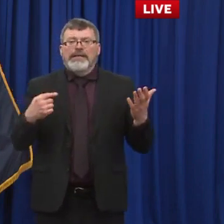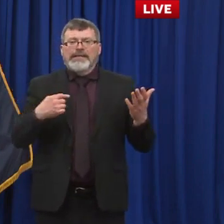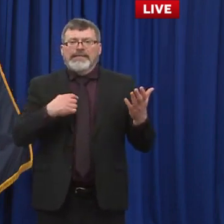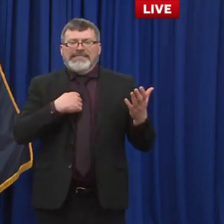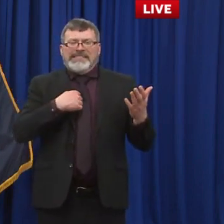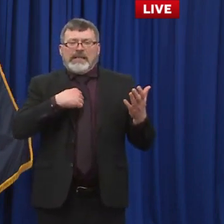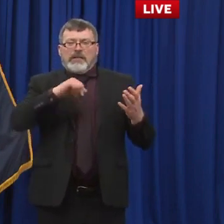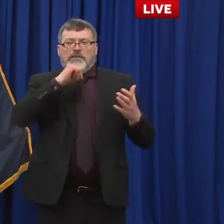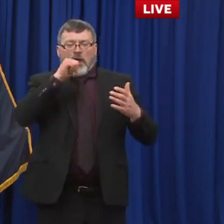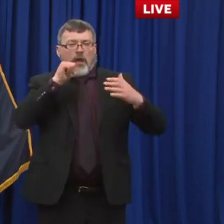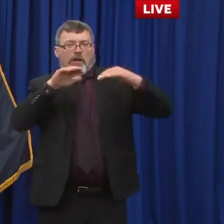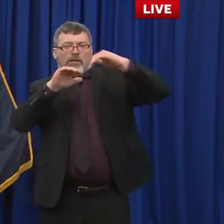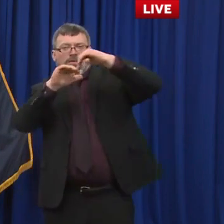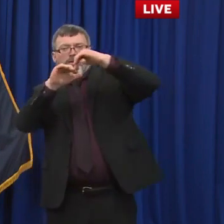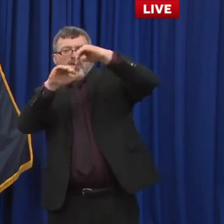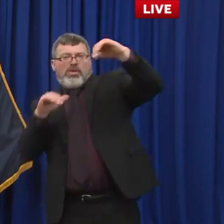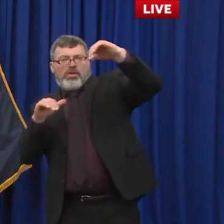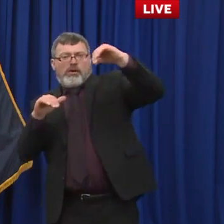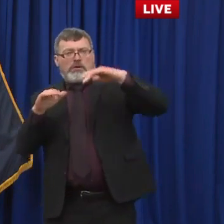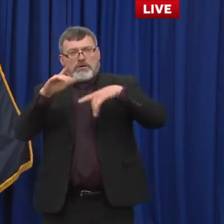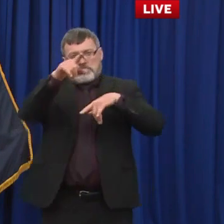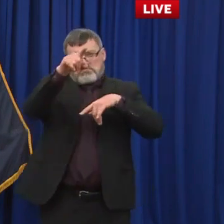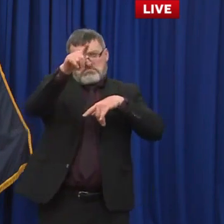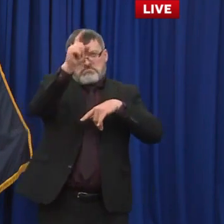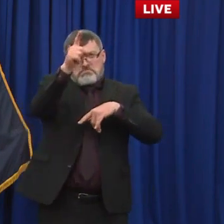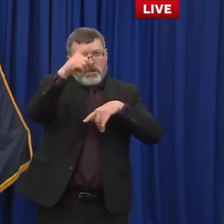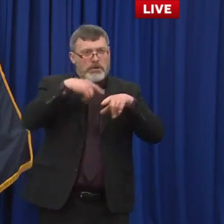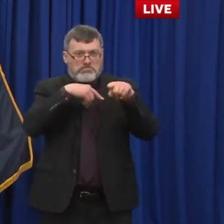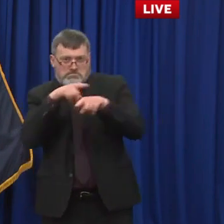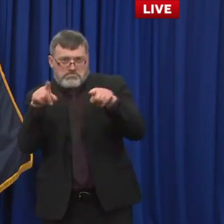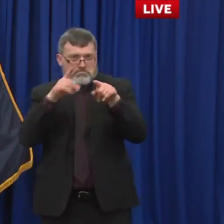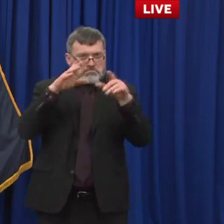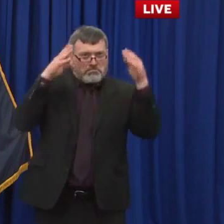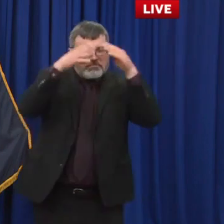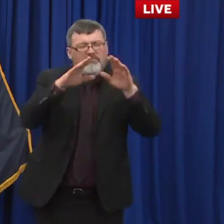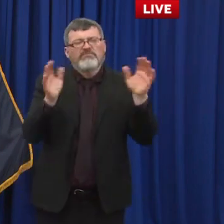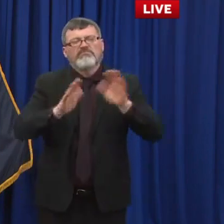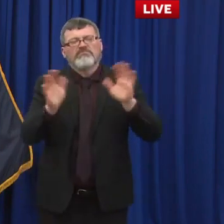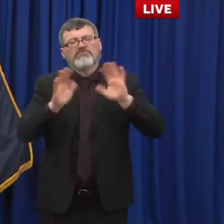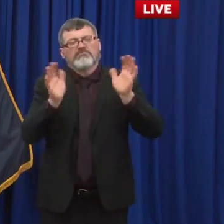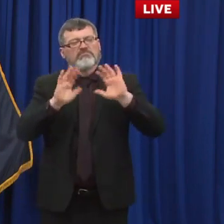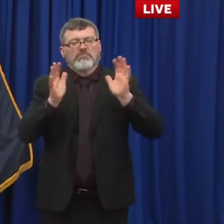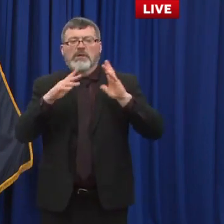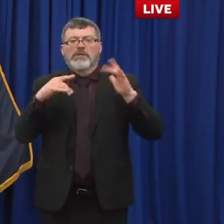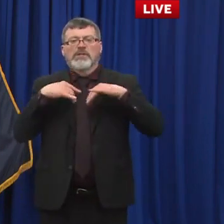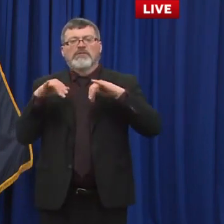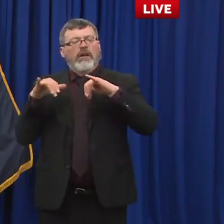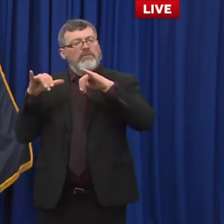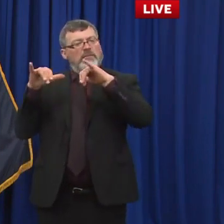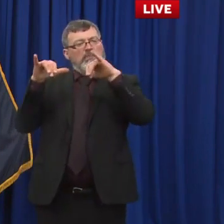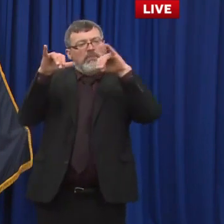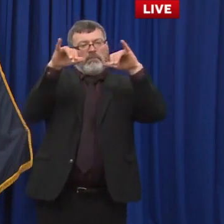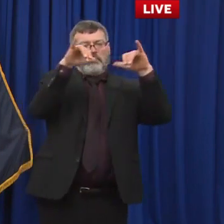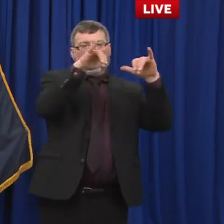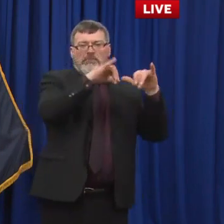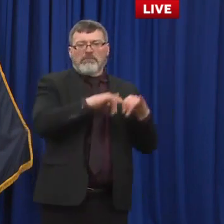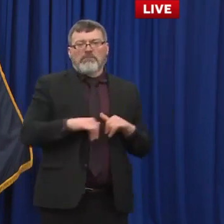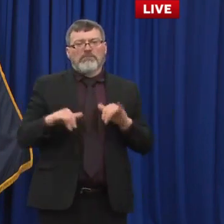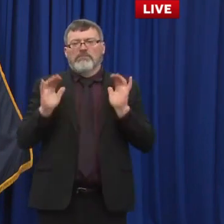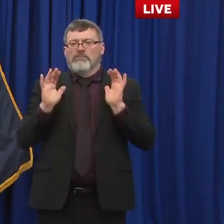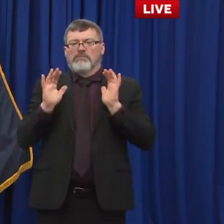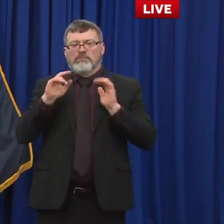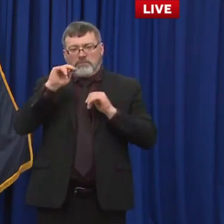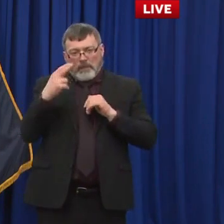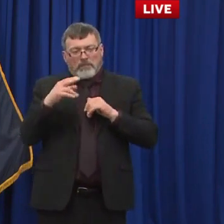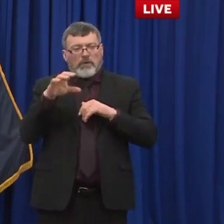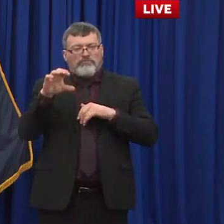level, when we do, we supply PPE, we supply testing, we supply vaccine, we don't look at it at county by county level. We just get it out as